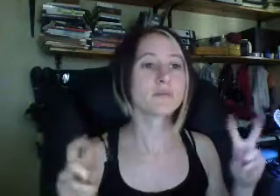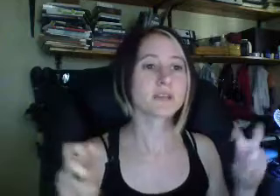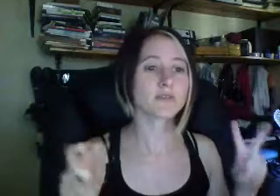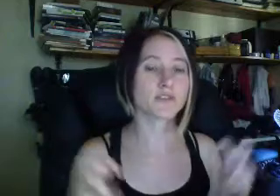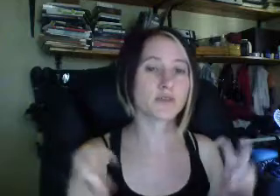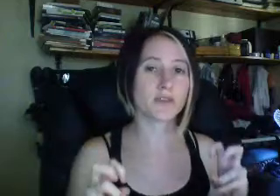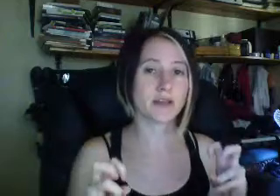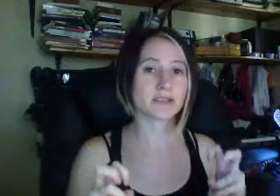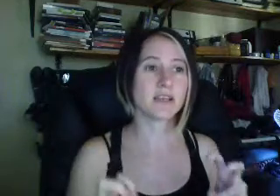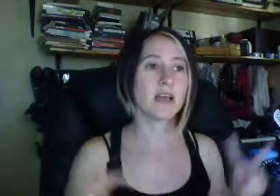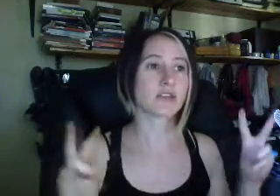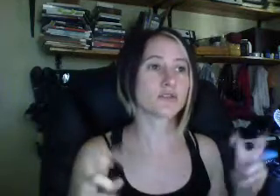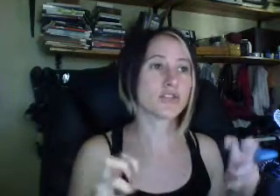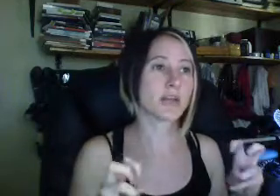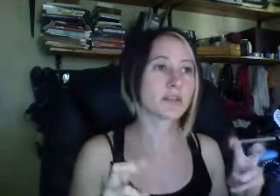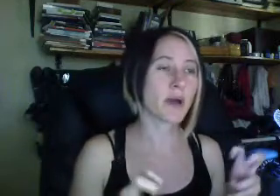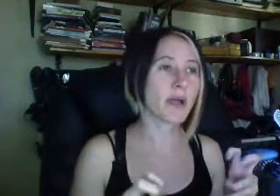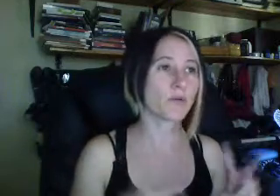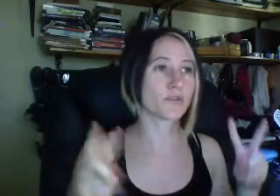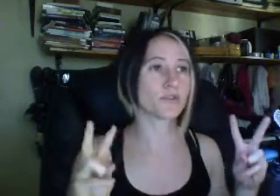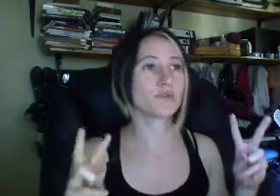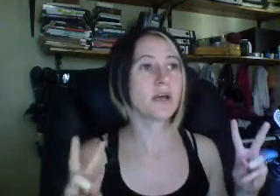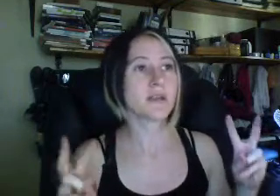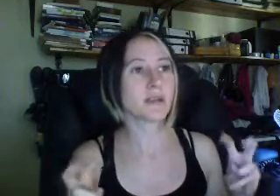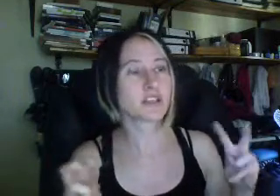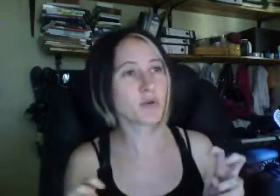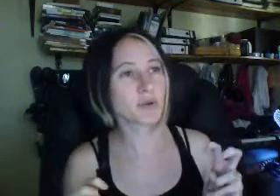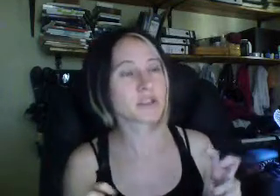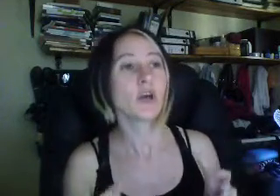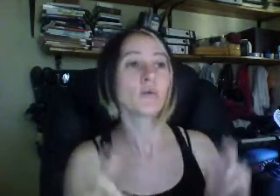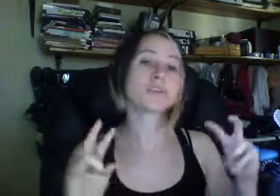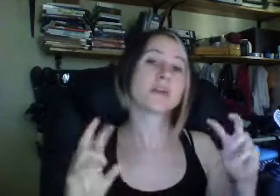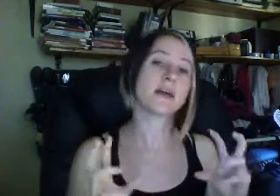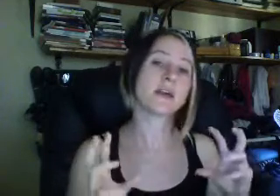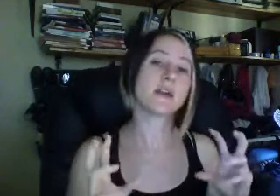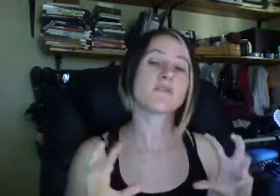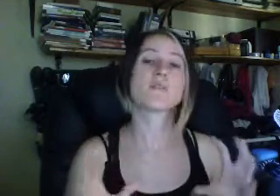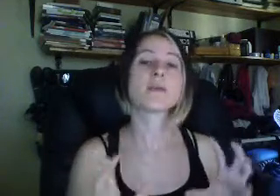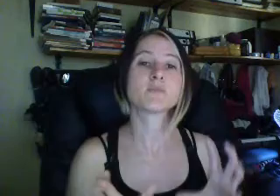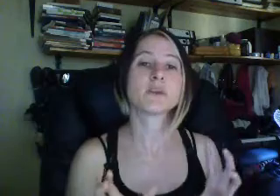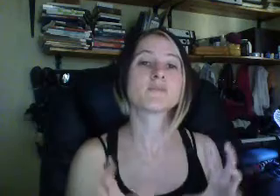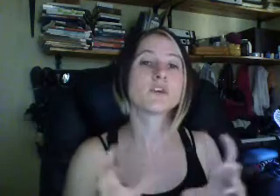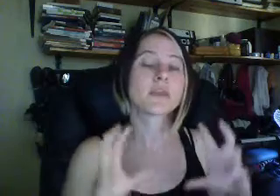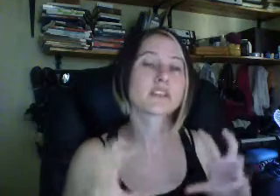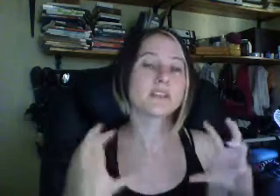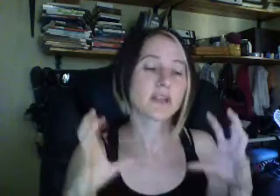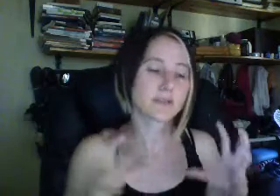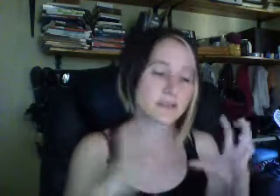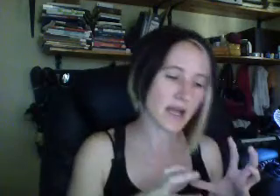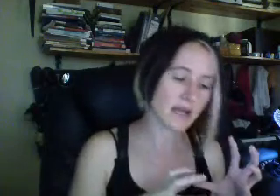themselves through that excruciating pain, or through that experience, which they, from my perspective, don't actually even understand,